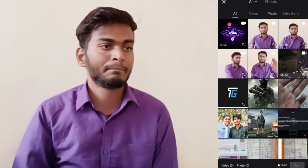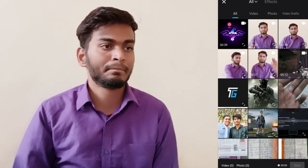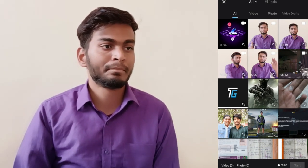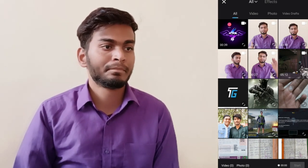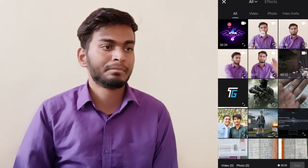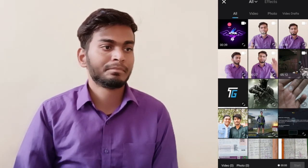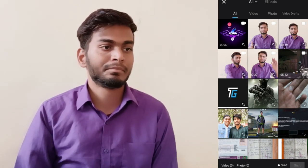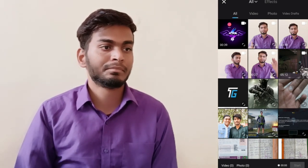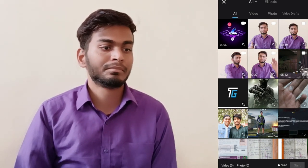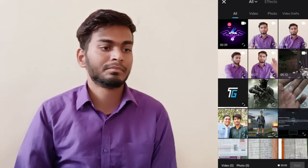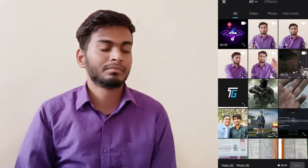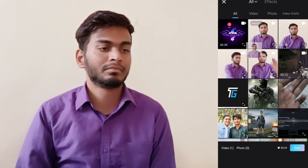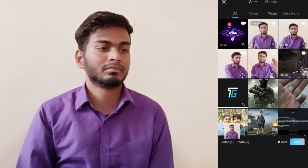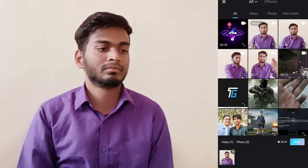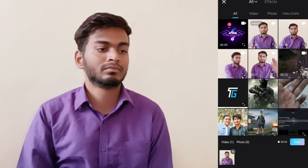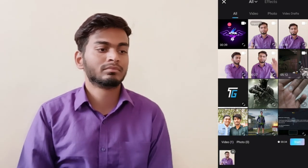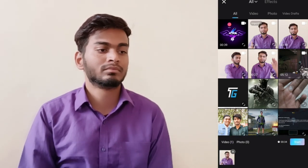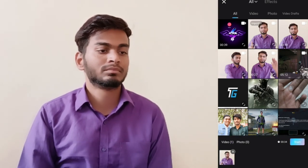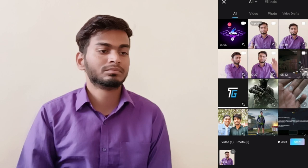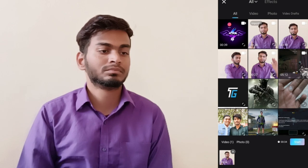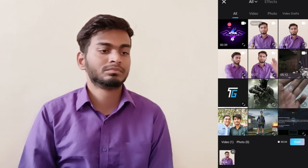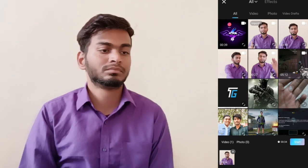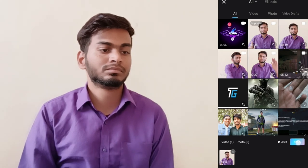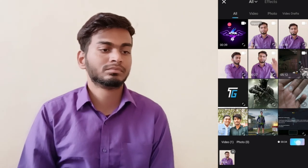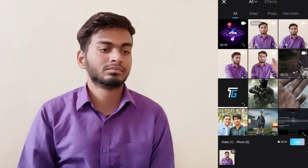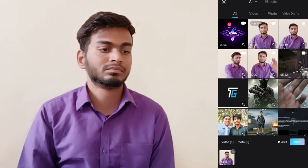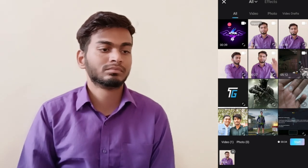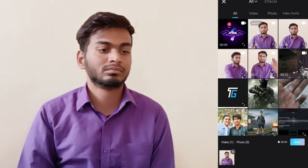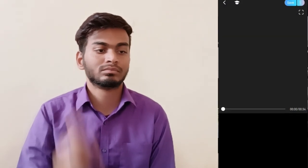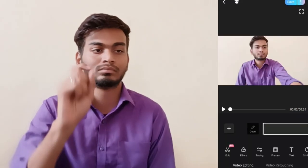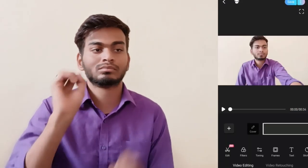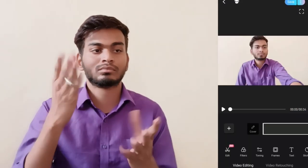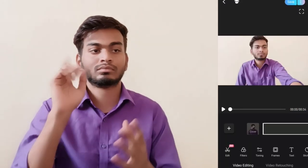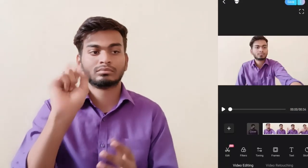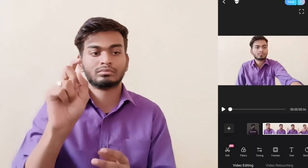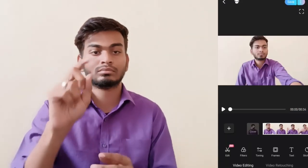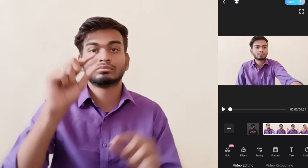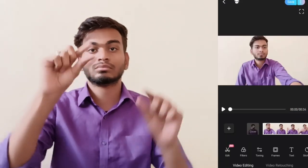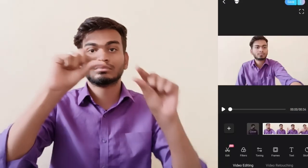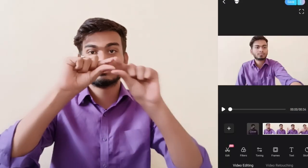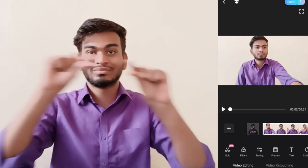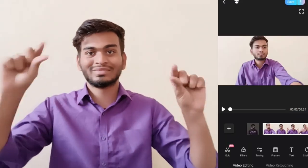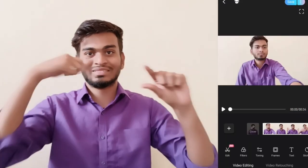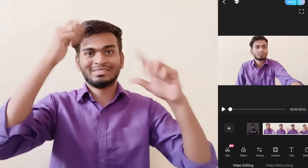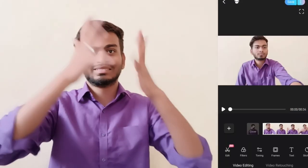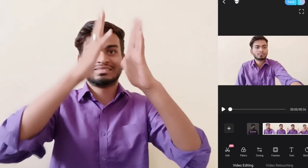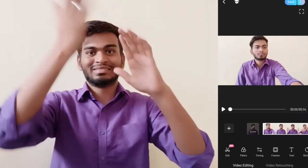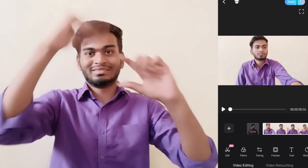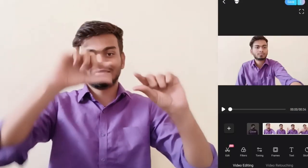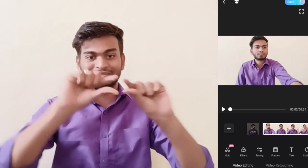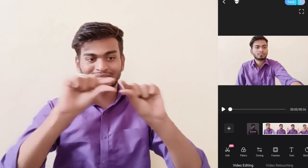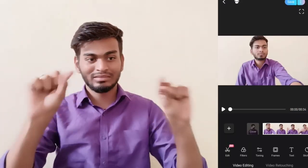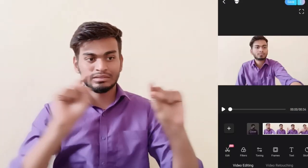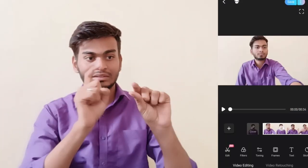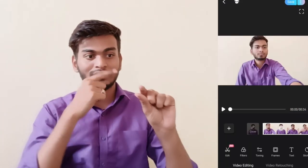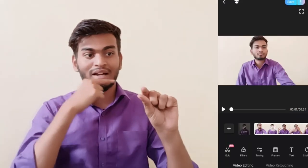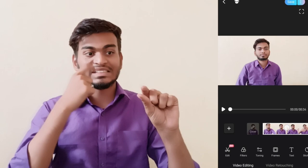open enter video editing one choose any